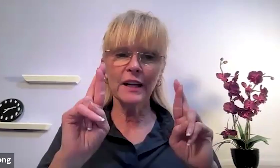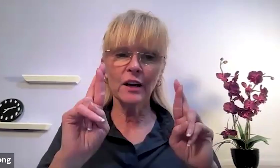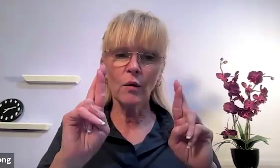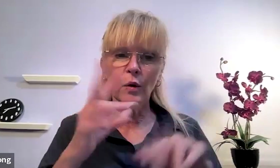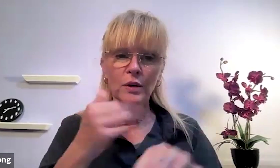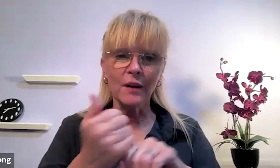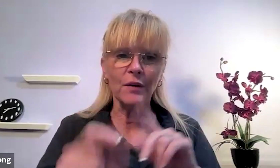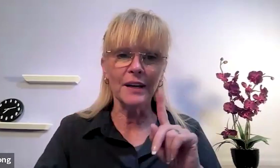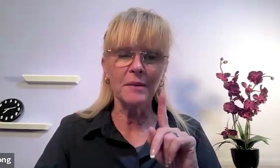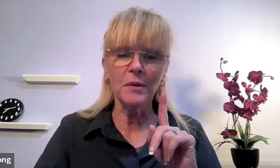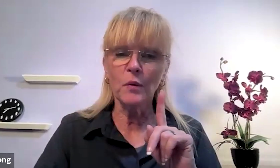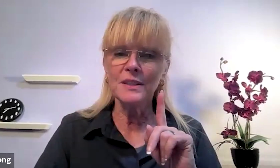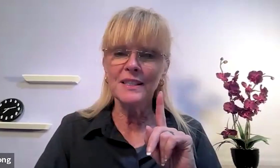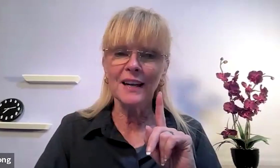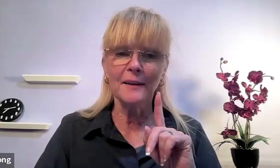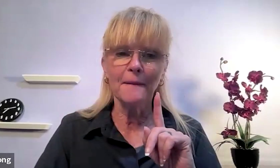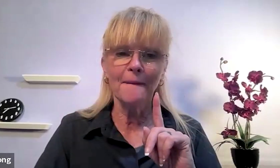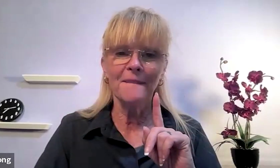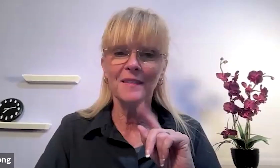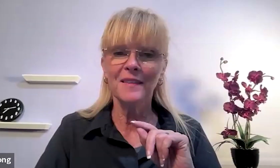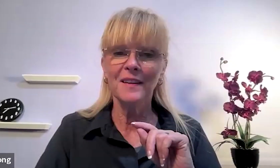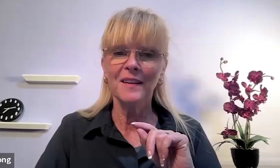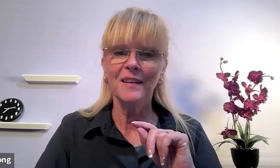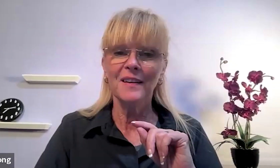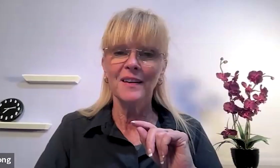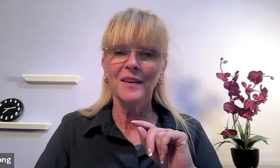hopefully it all works out right give me one second